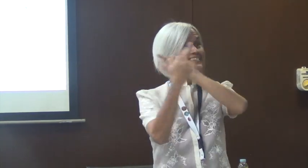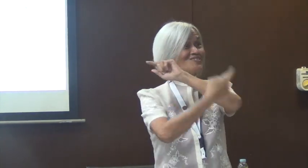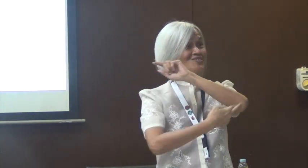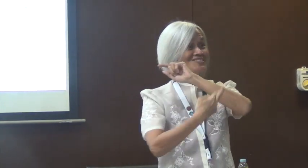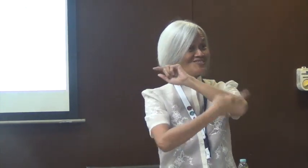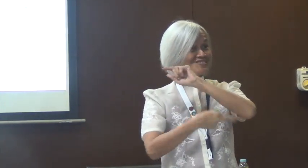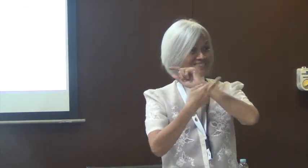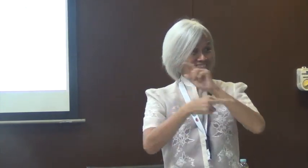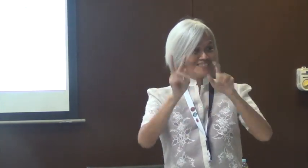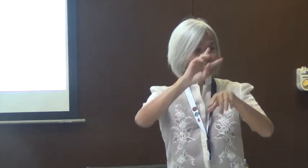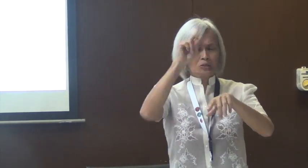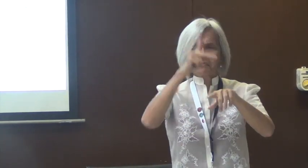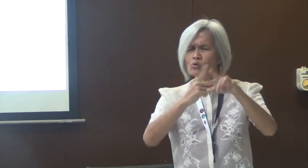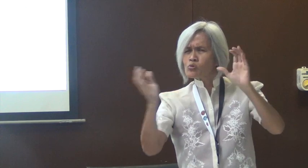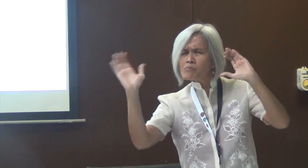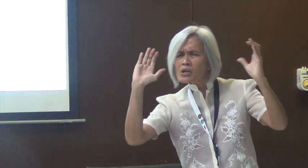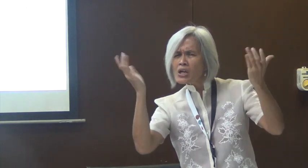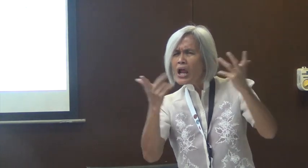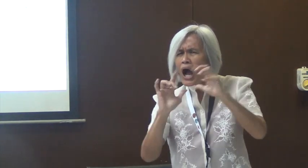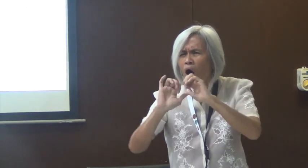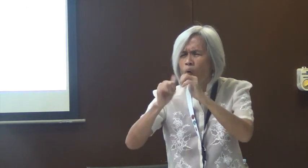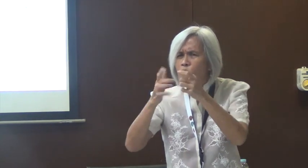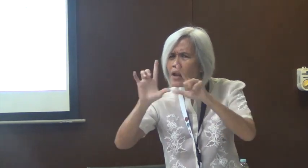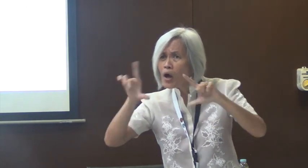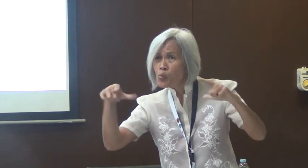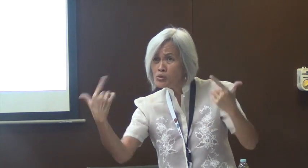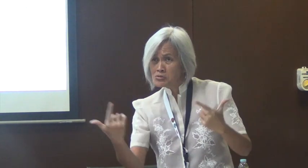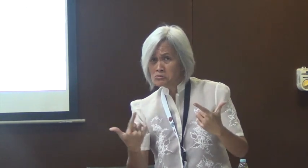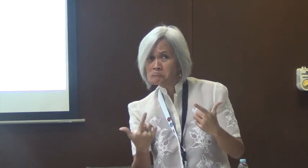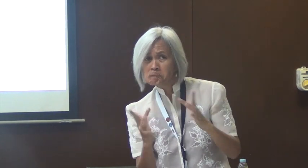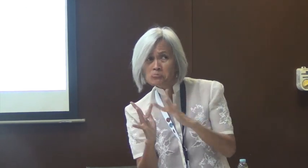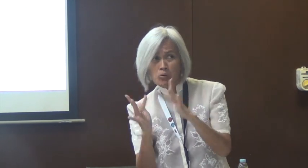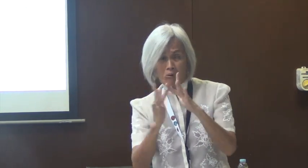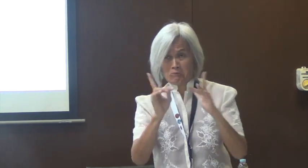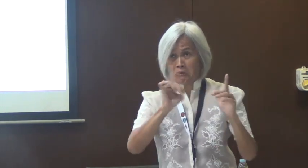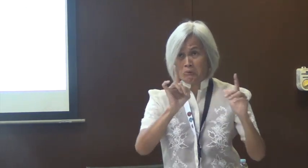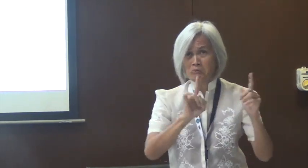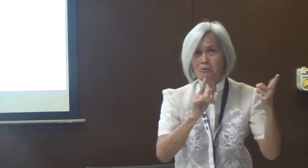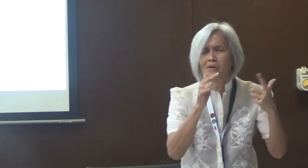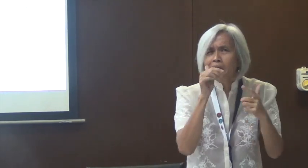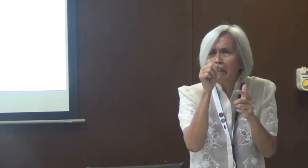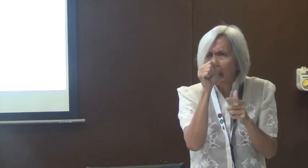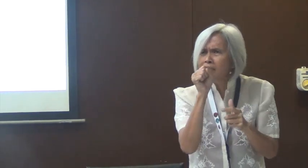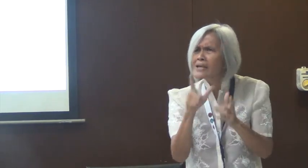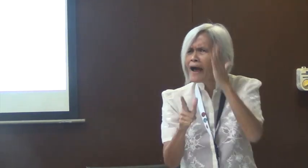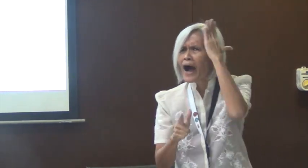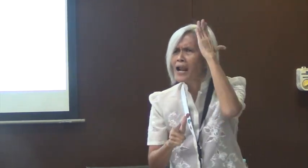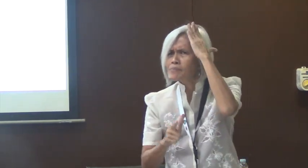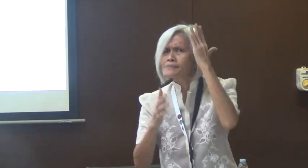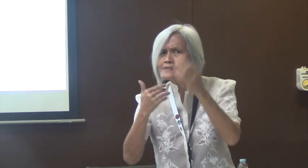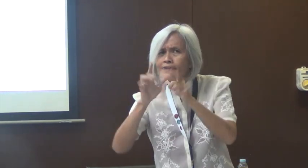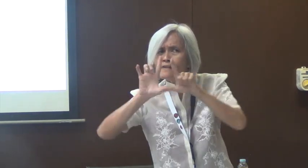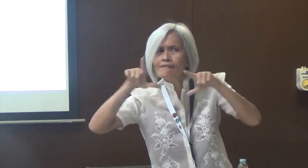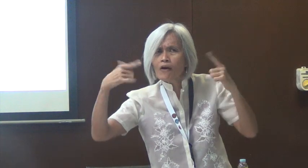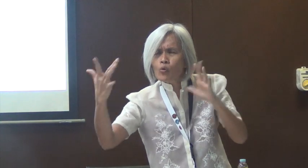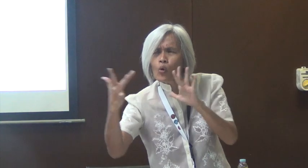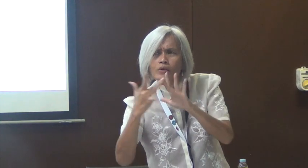and looked at the different signs in the regions, comparing them, looking at language contact. We know that